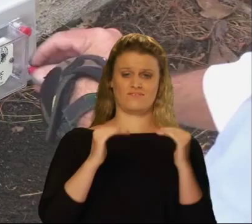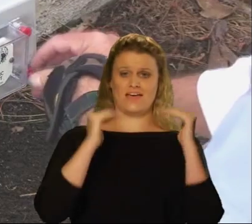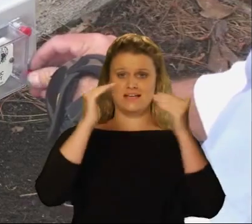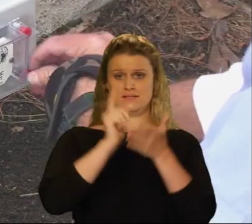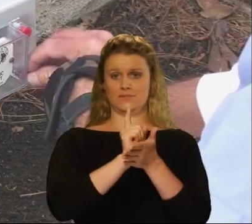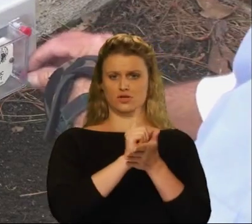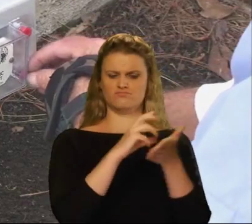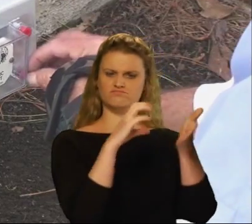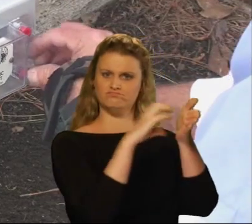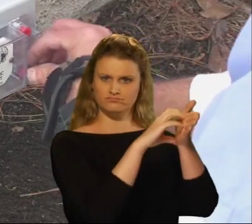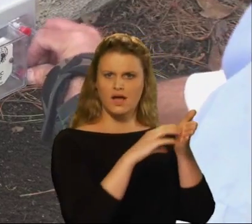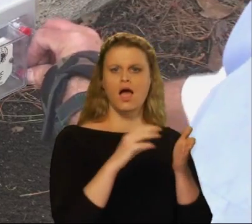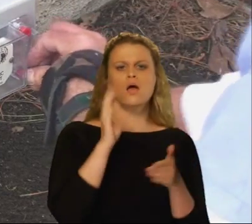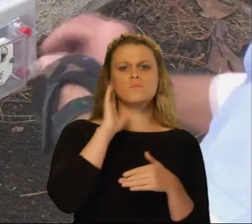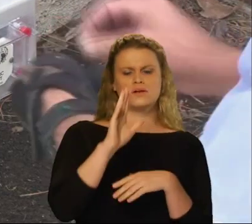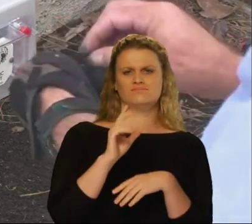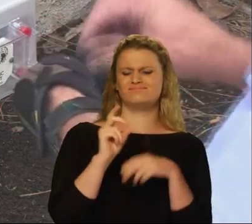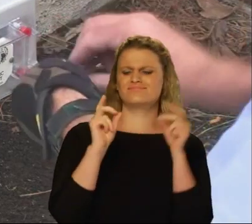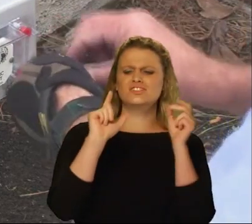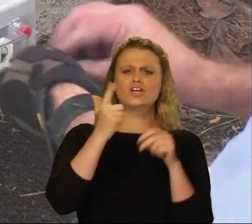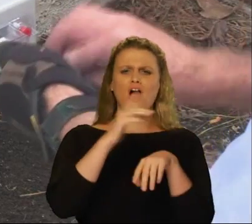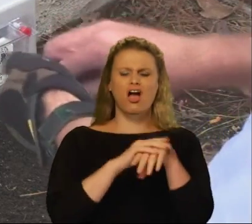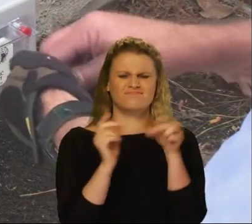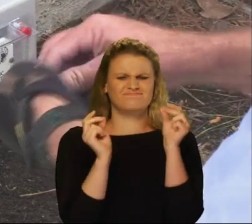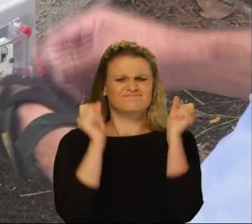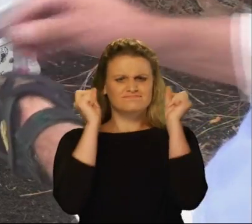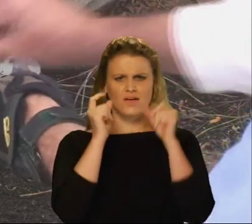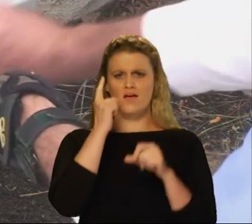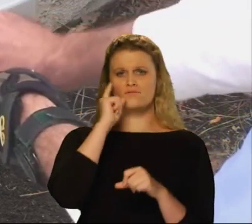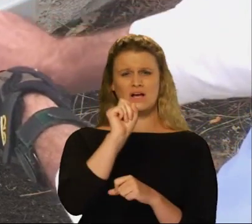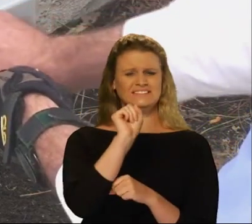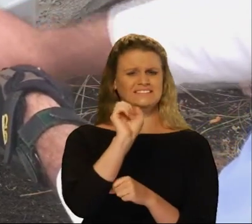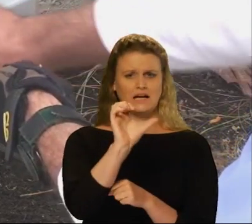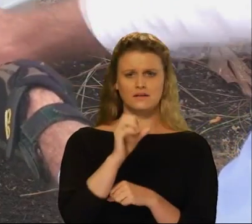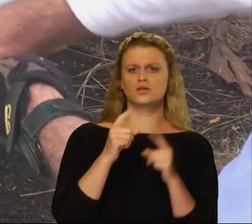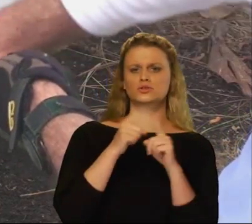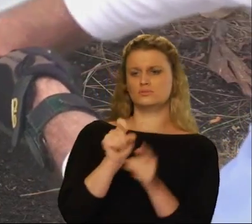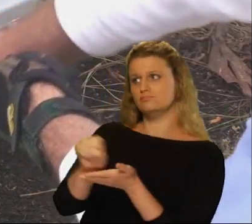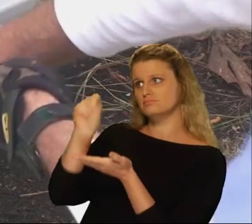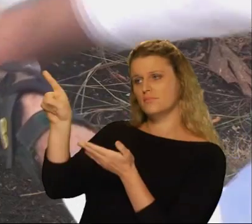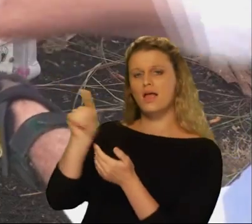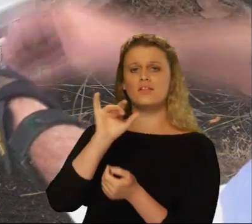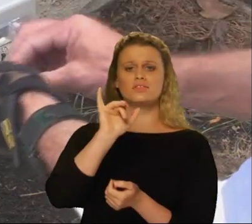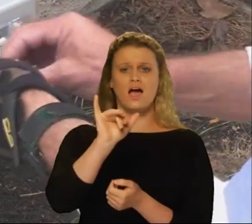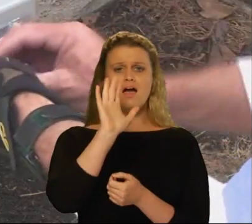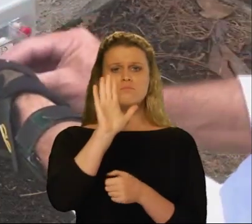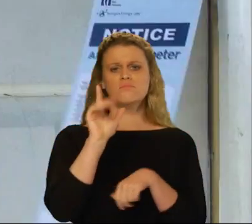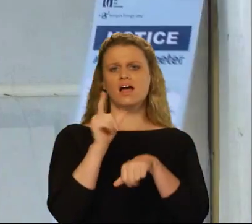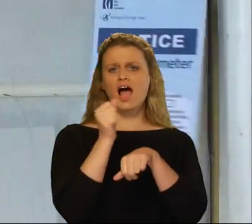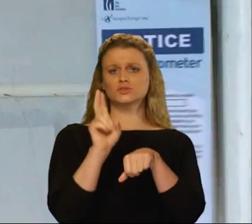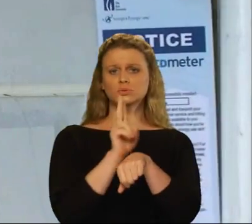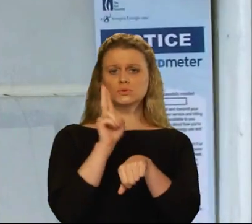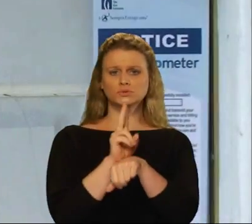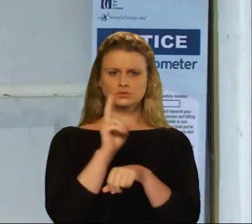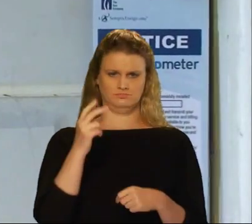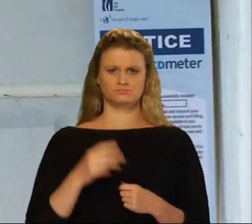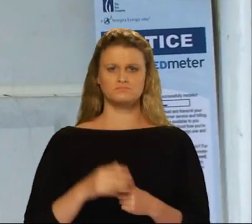module will turn on for a fraction of a second to securely transmit your gas usage data. Following the